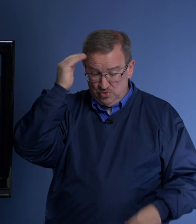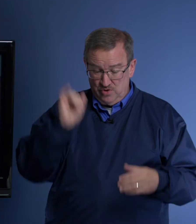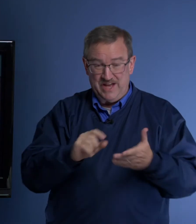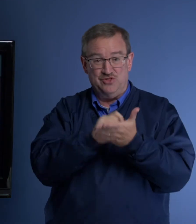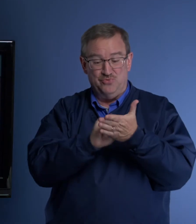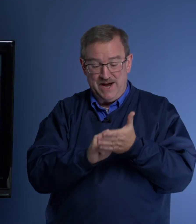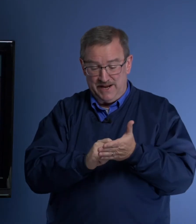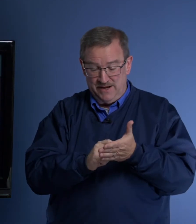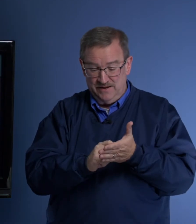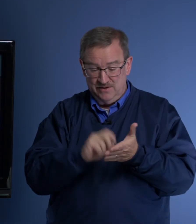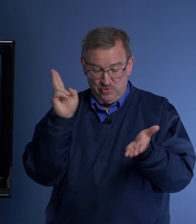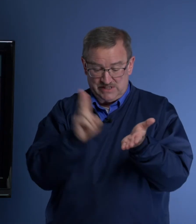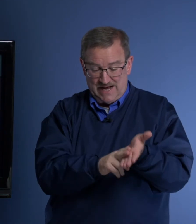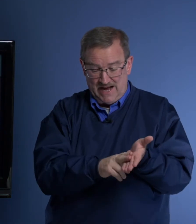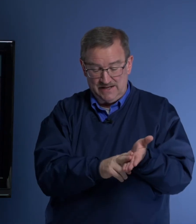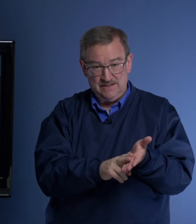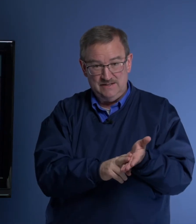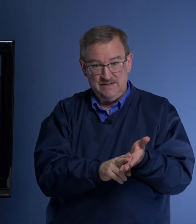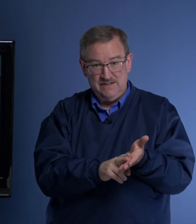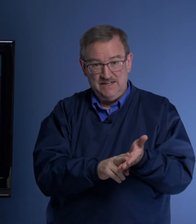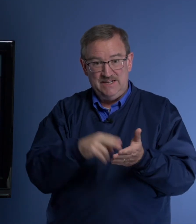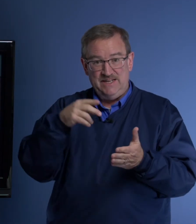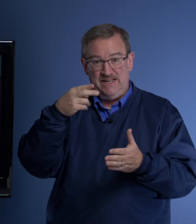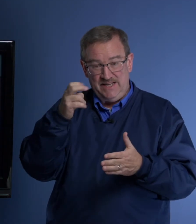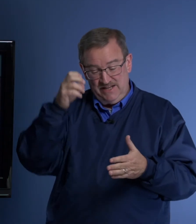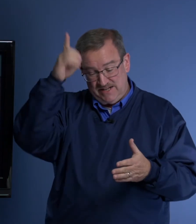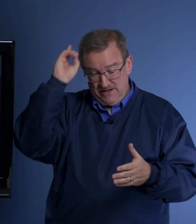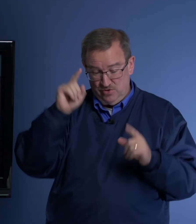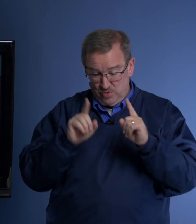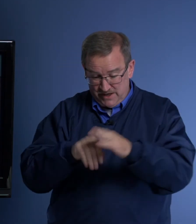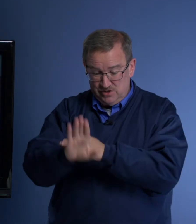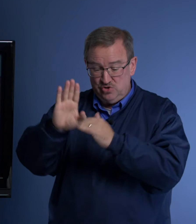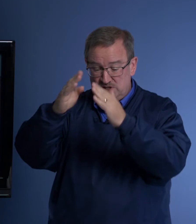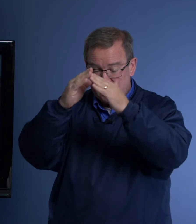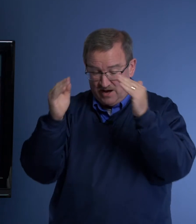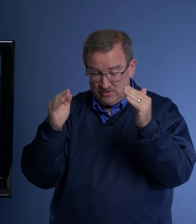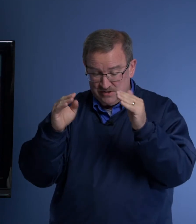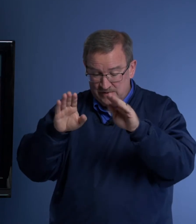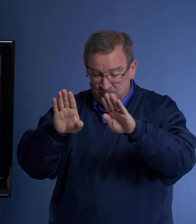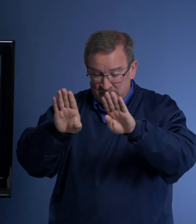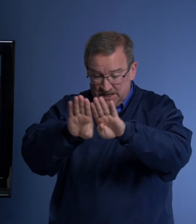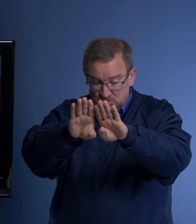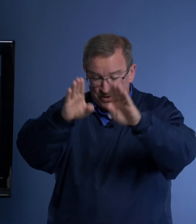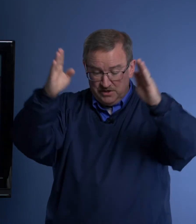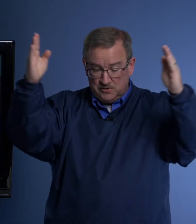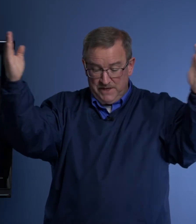that the writing was signed, he, Daniel went into his house, his windows being